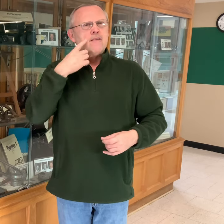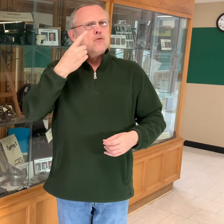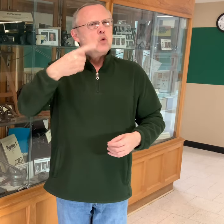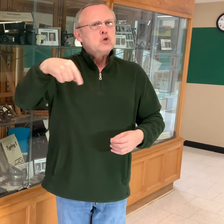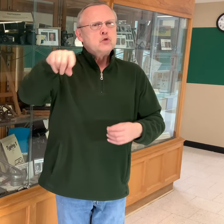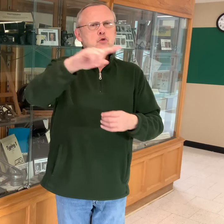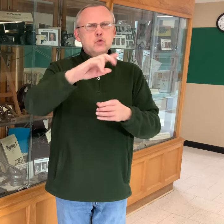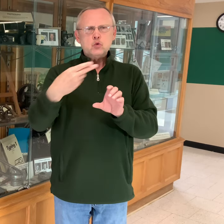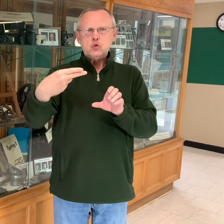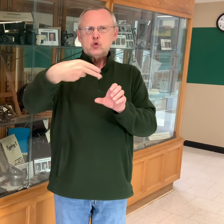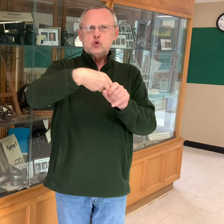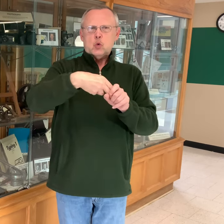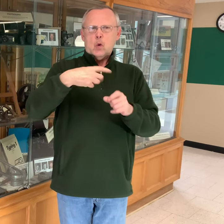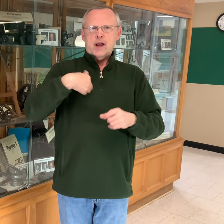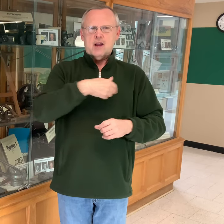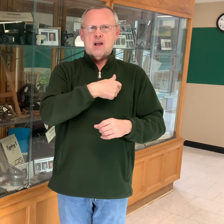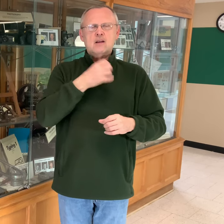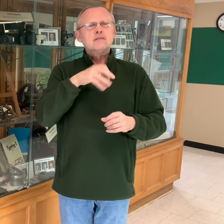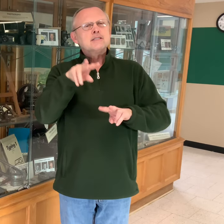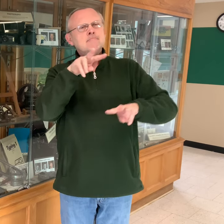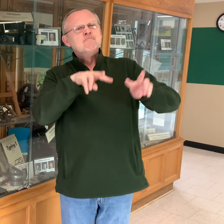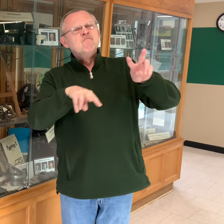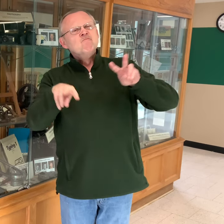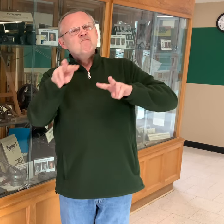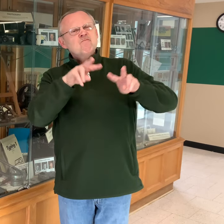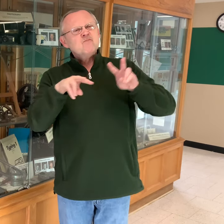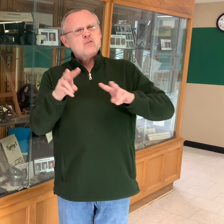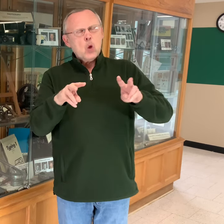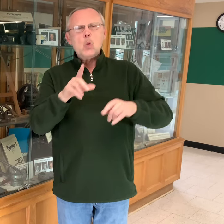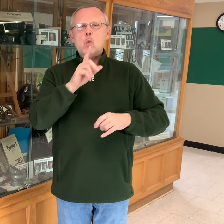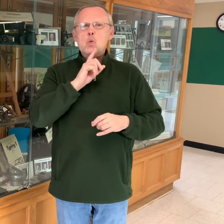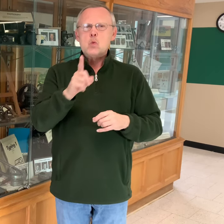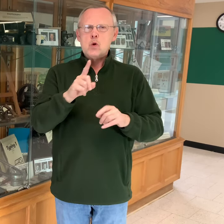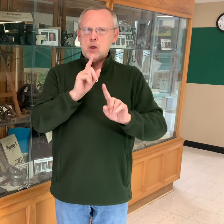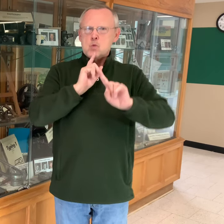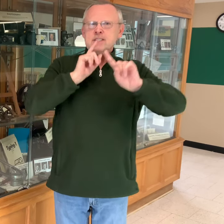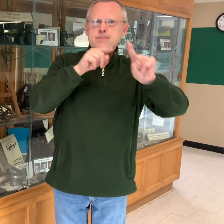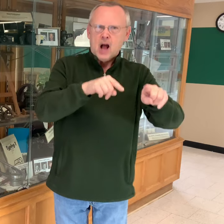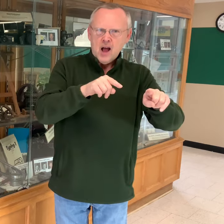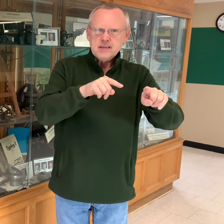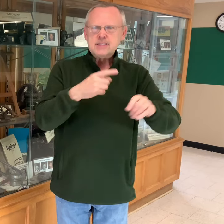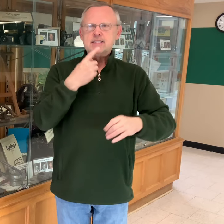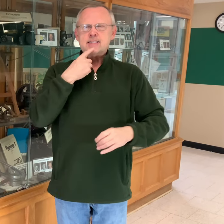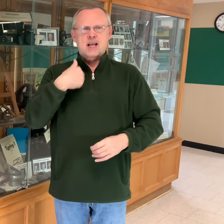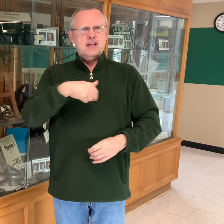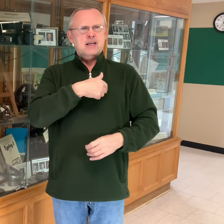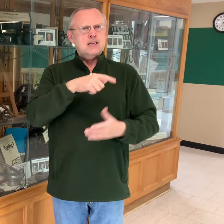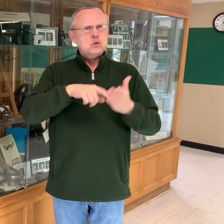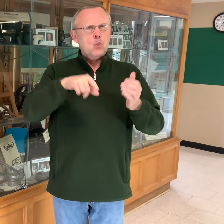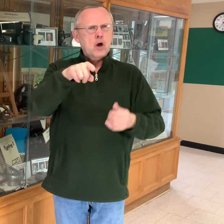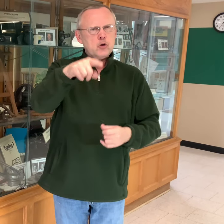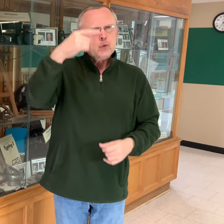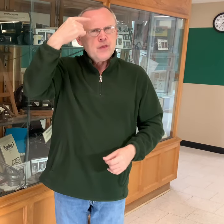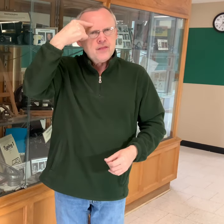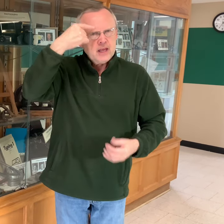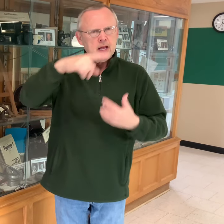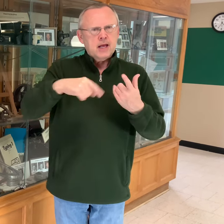newsletter. We would like for you to check them out and let us know what you think about our events, our